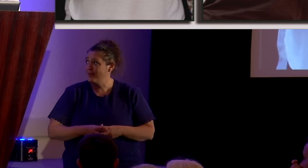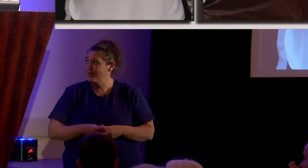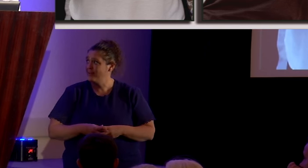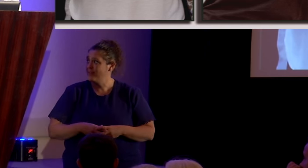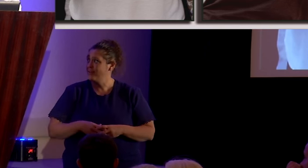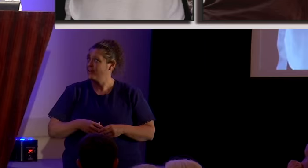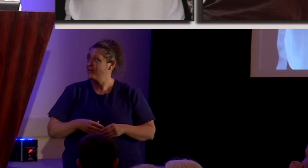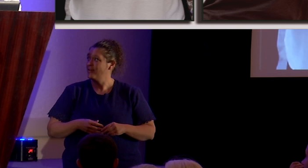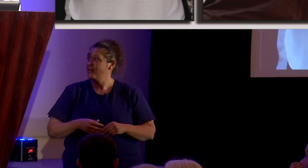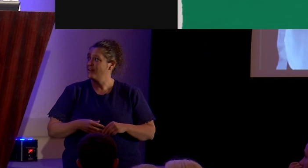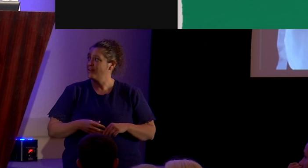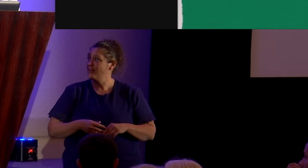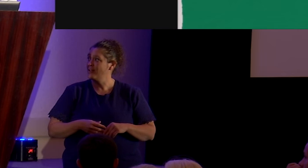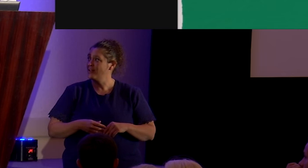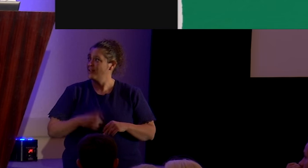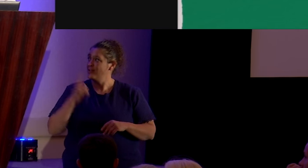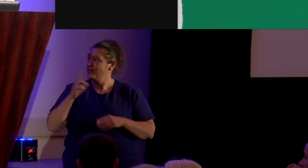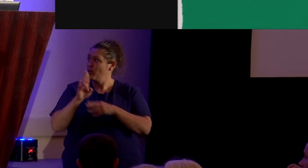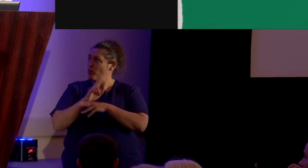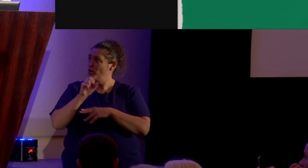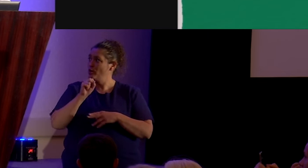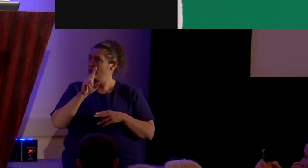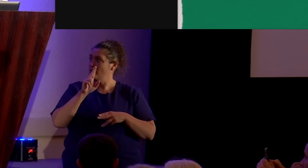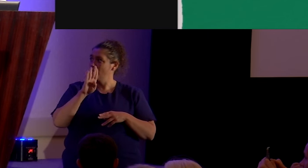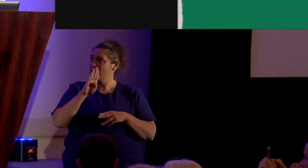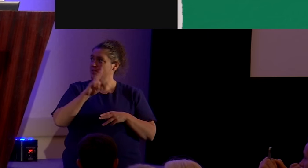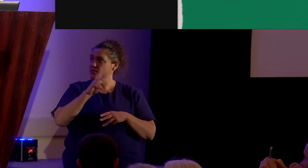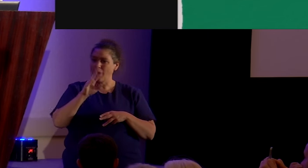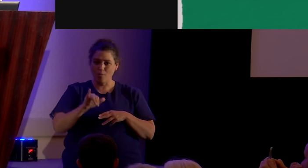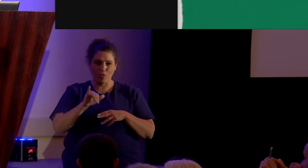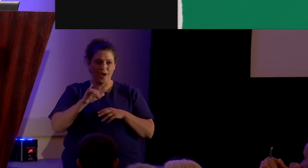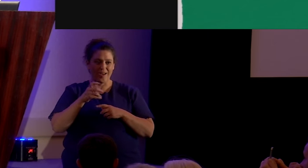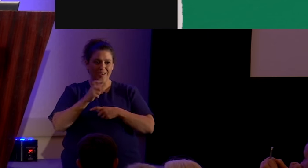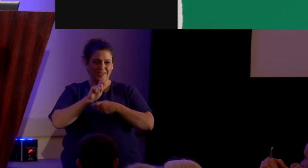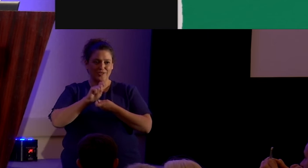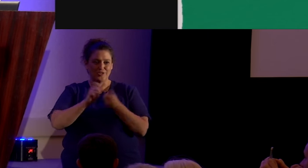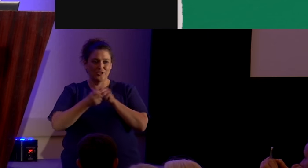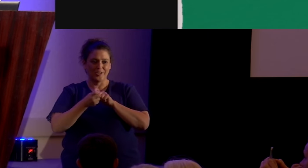Somebody took the Subway logo, His Way.